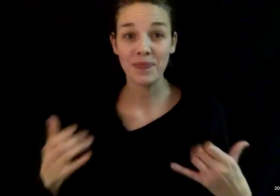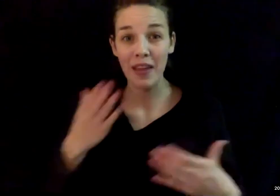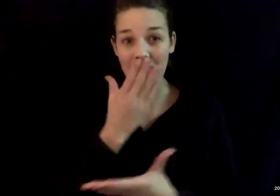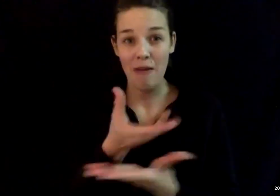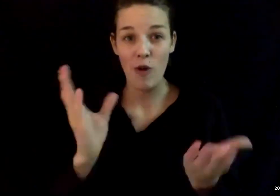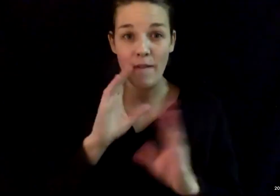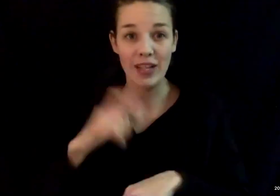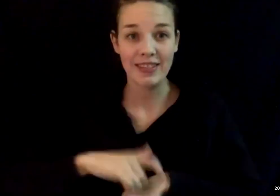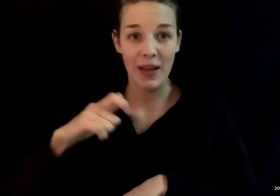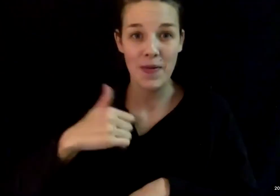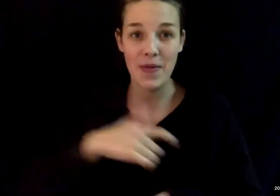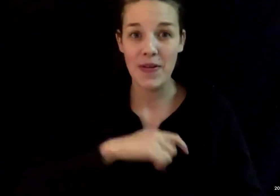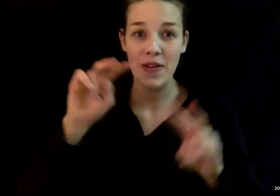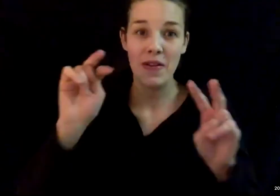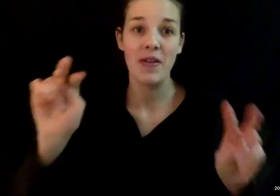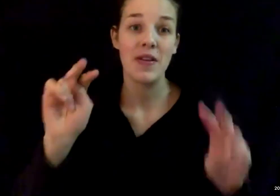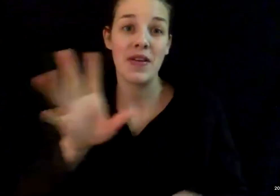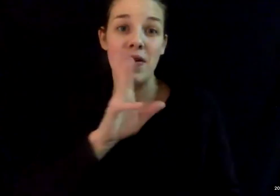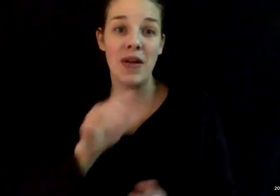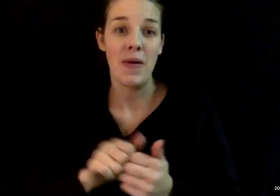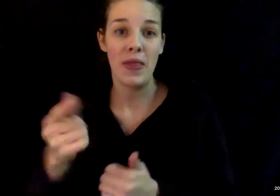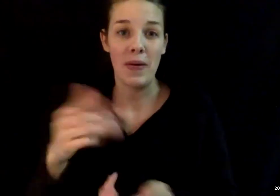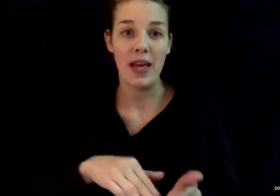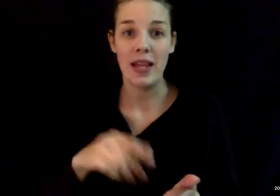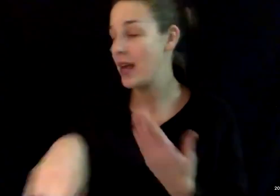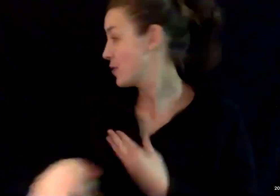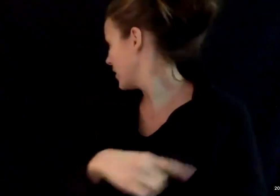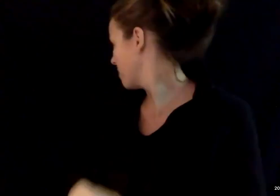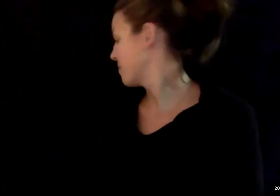all for your time and we look forward to talking with you again next week.